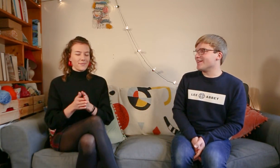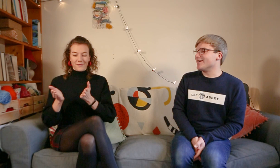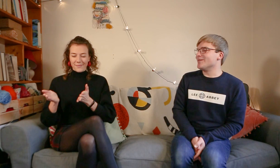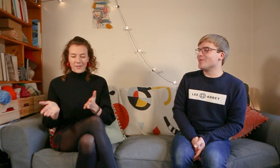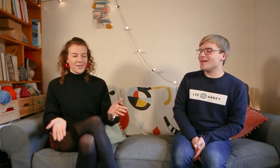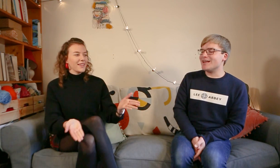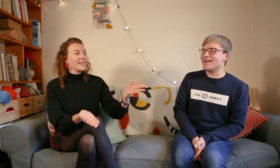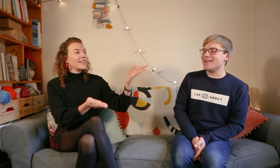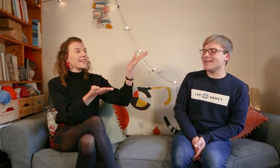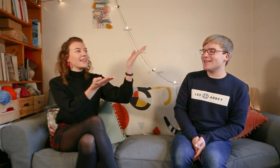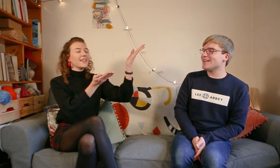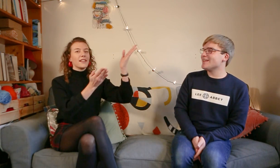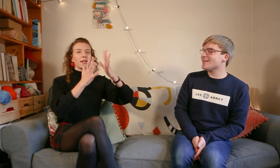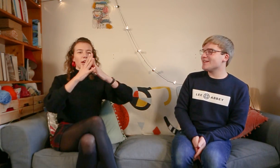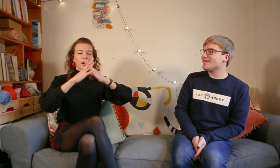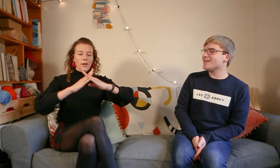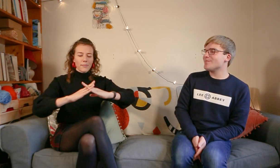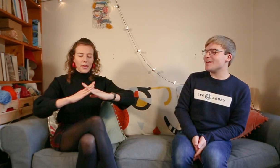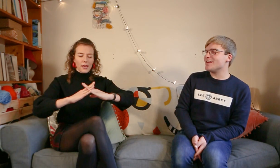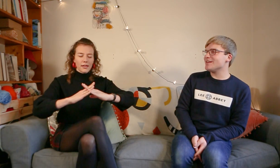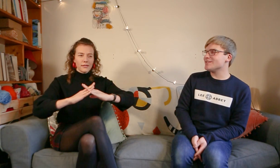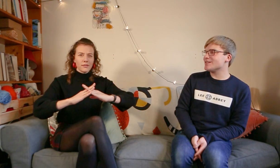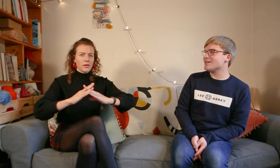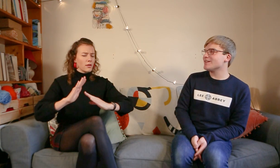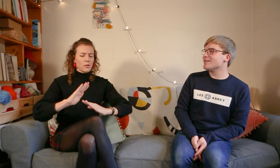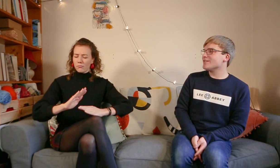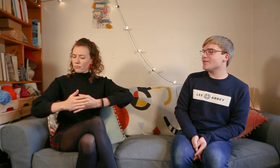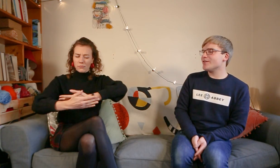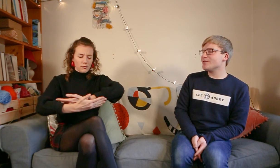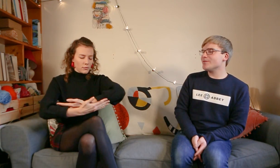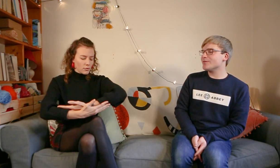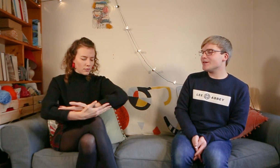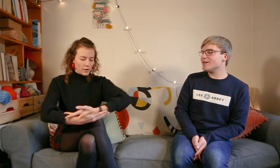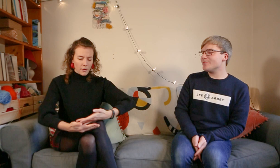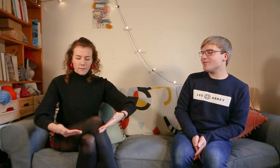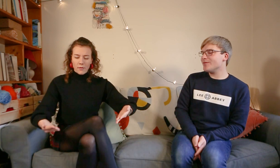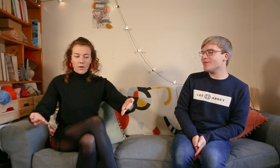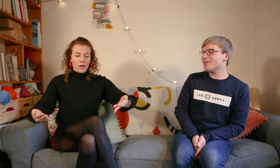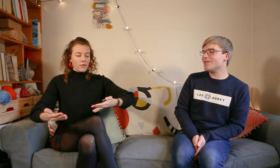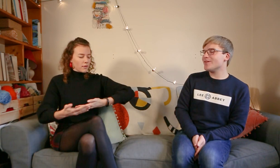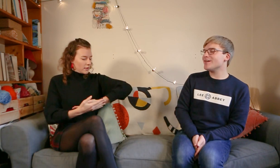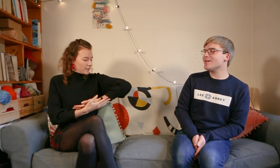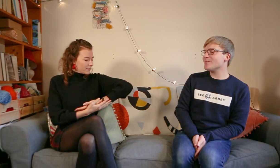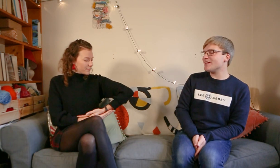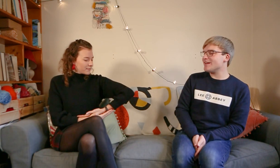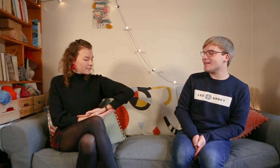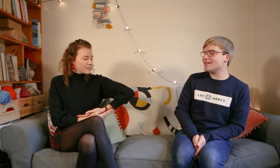Away in a manger, no crib for a bed.